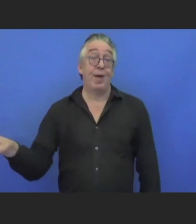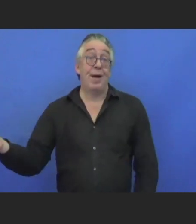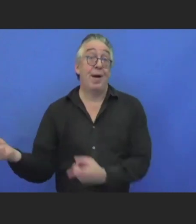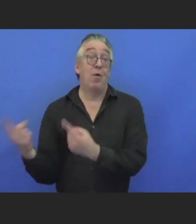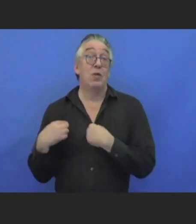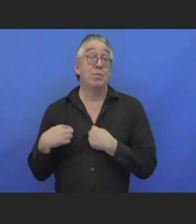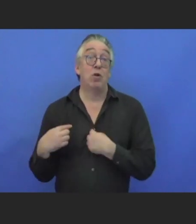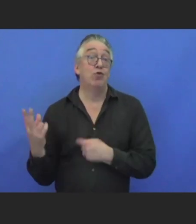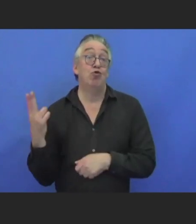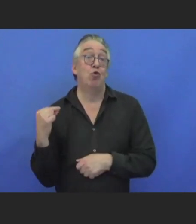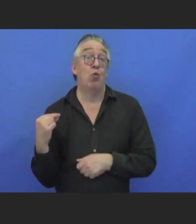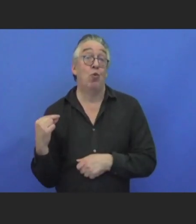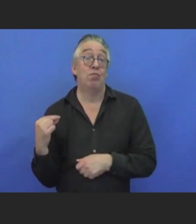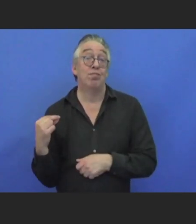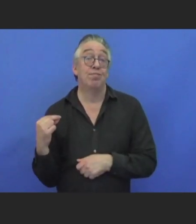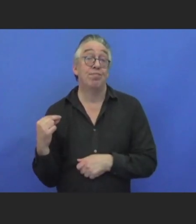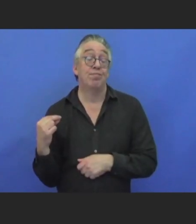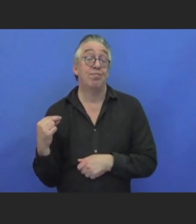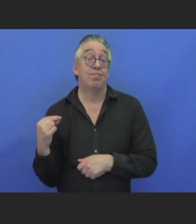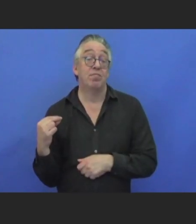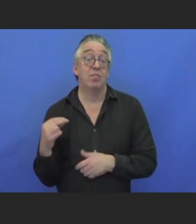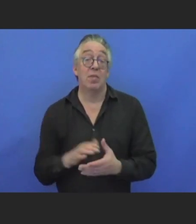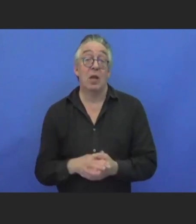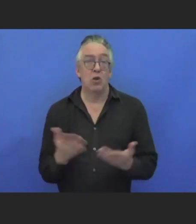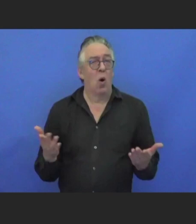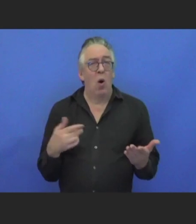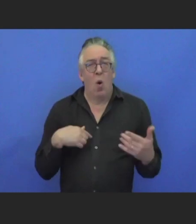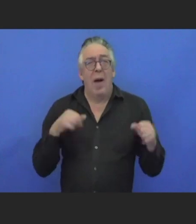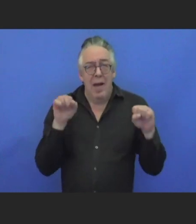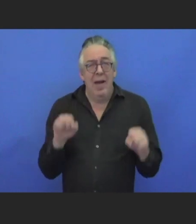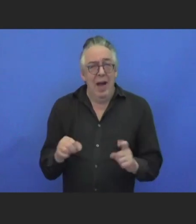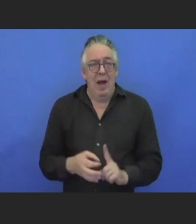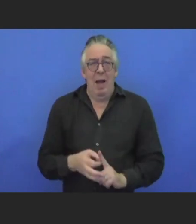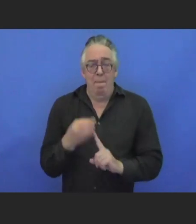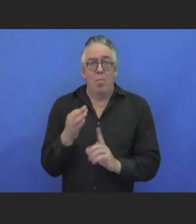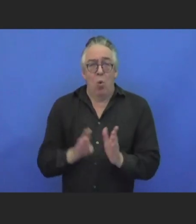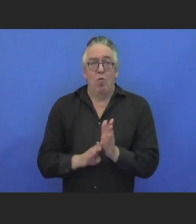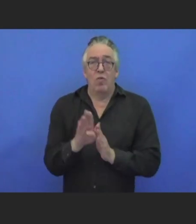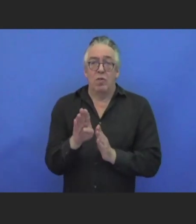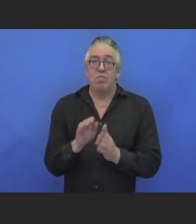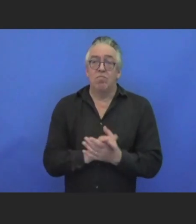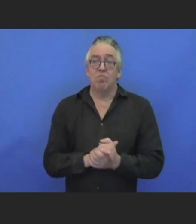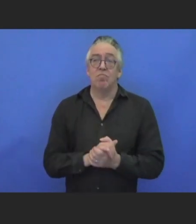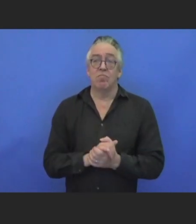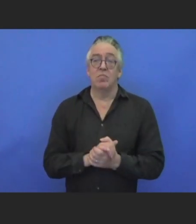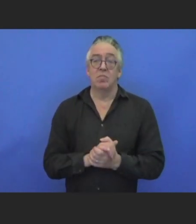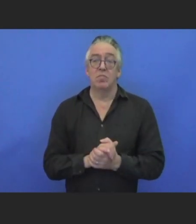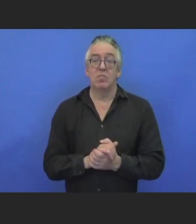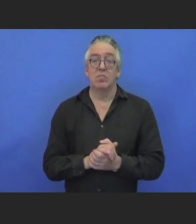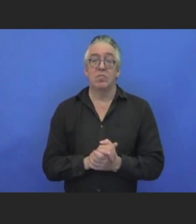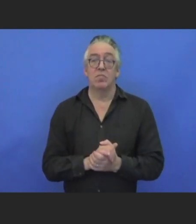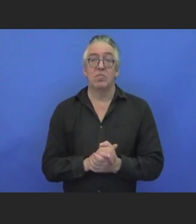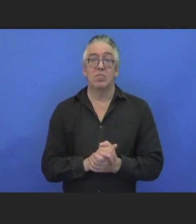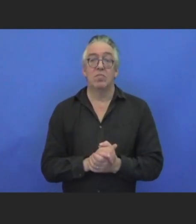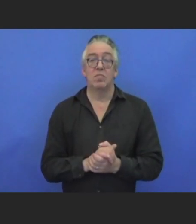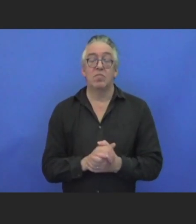So, perhaps that there is a room for improvement with different hosts of different countries. But to make that room